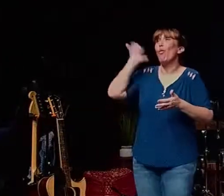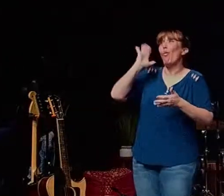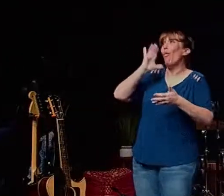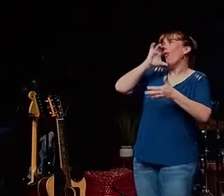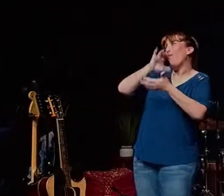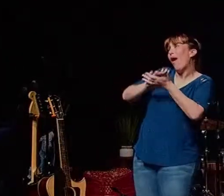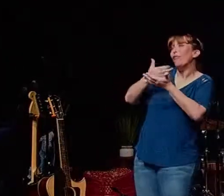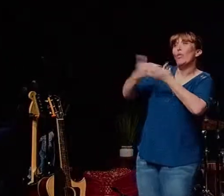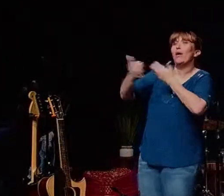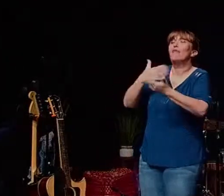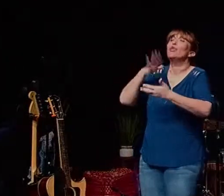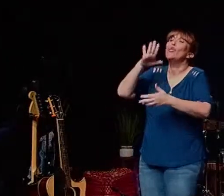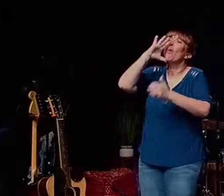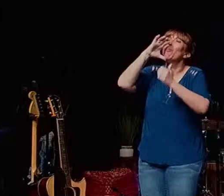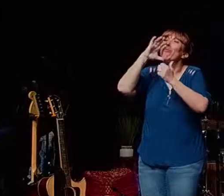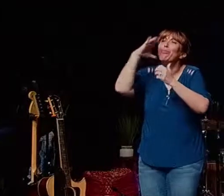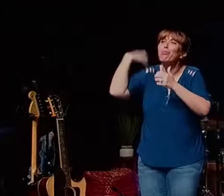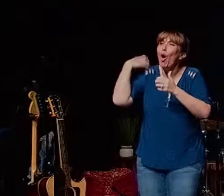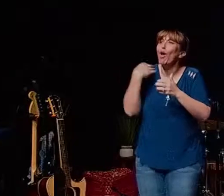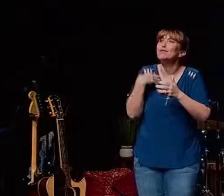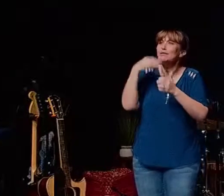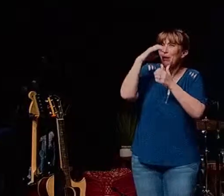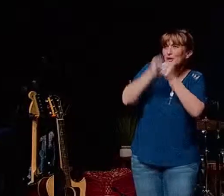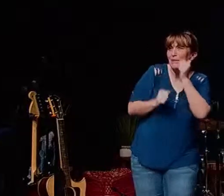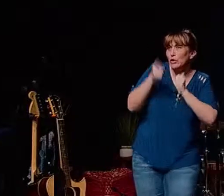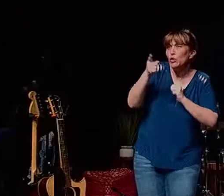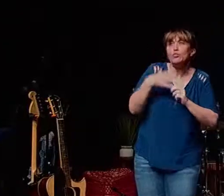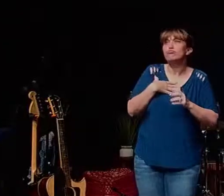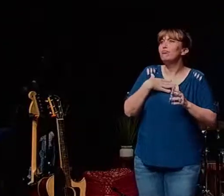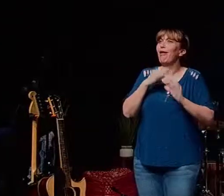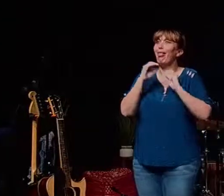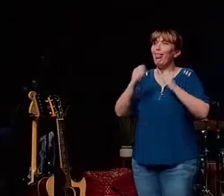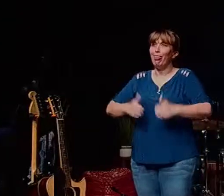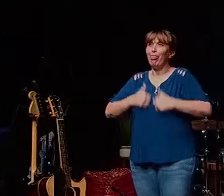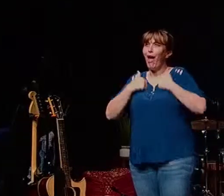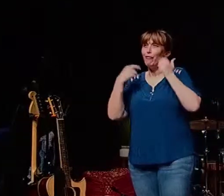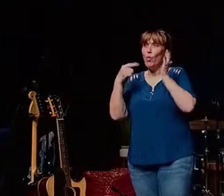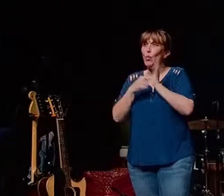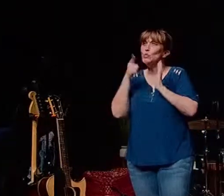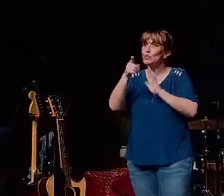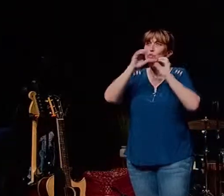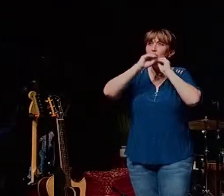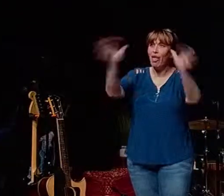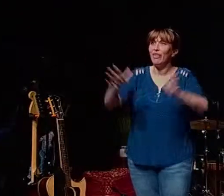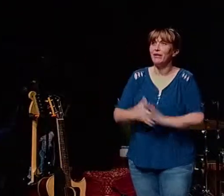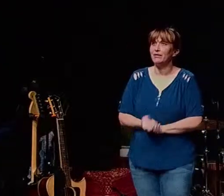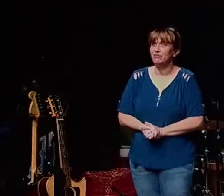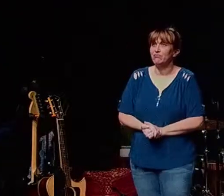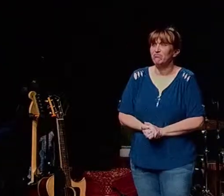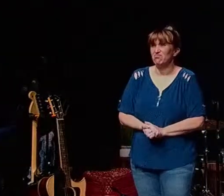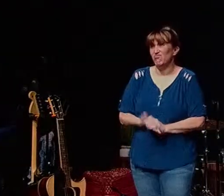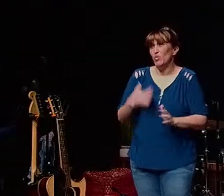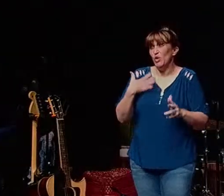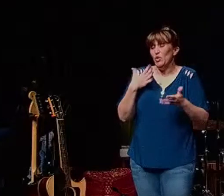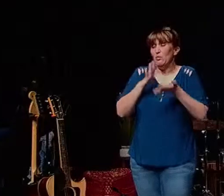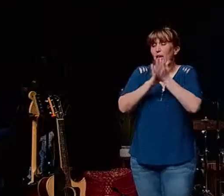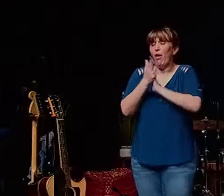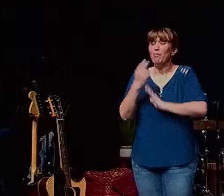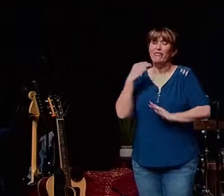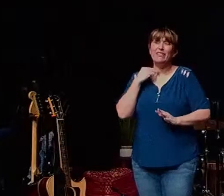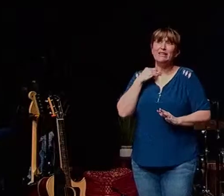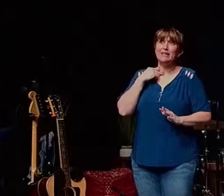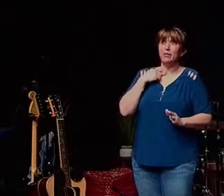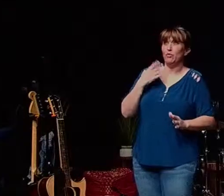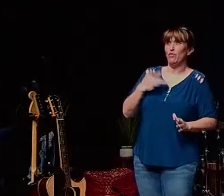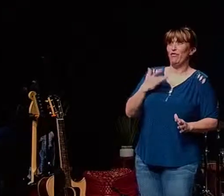mean to you that life doesn't owe you anything because when you fall into a victim mentality